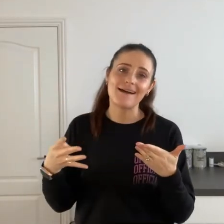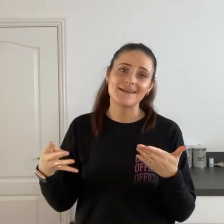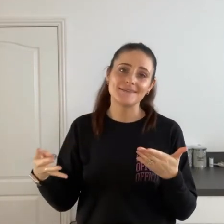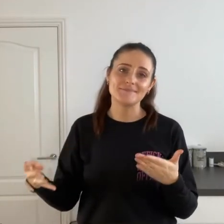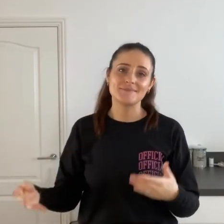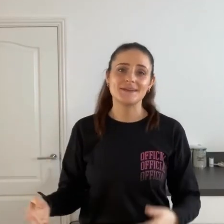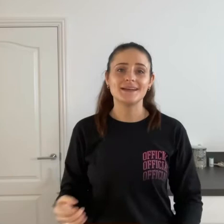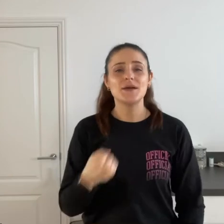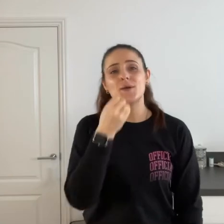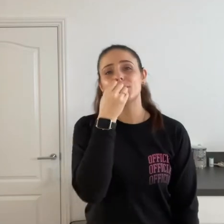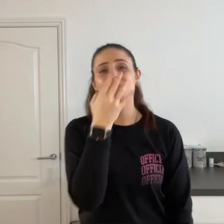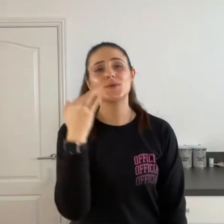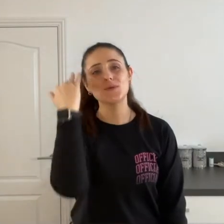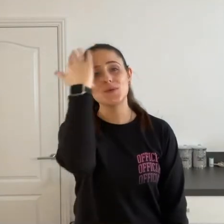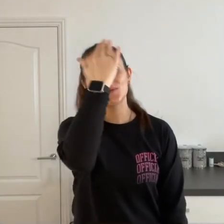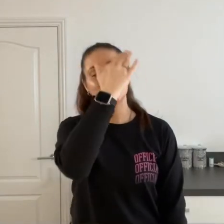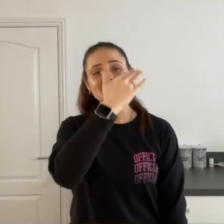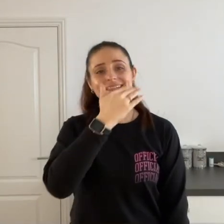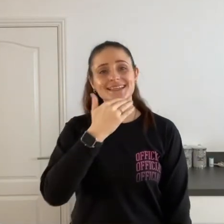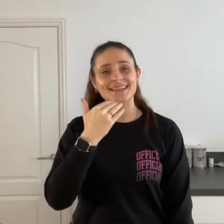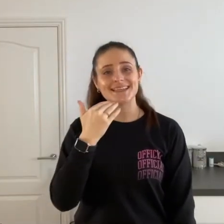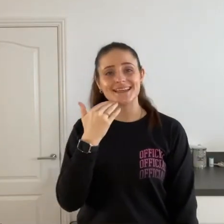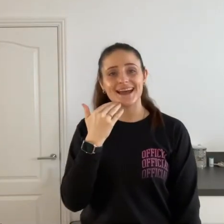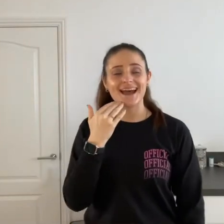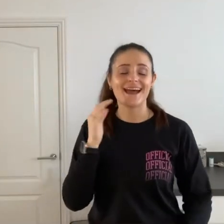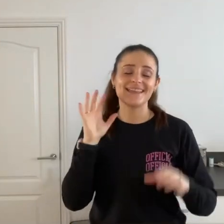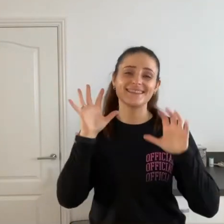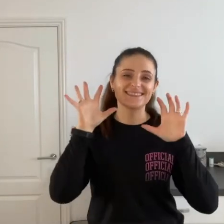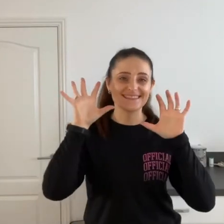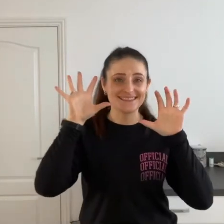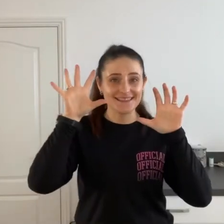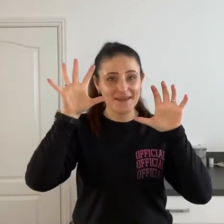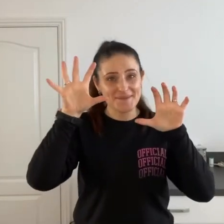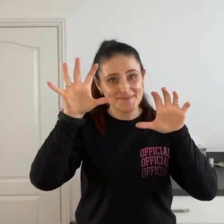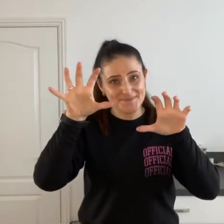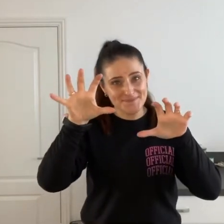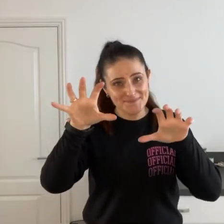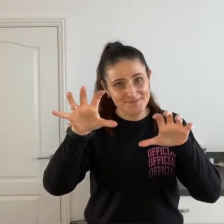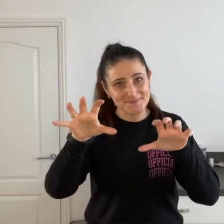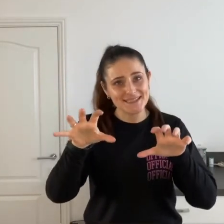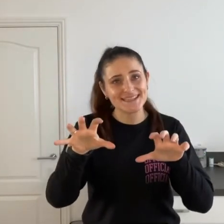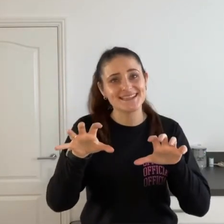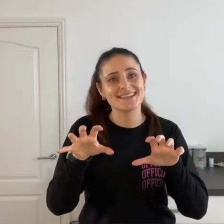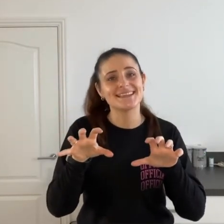Beauty and the beast